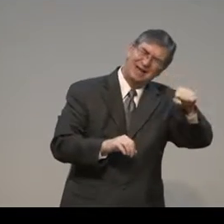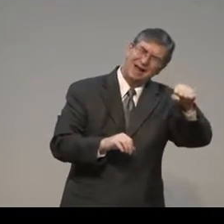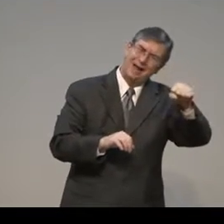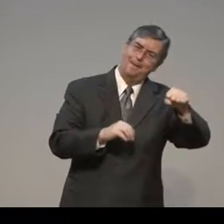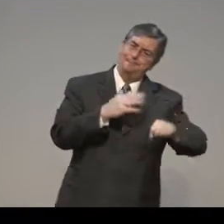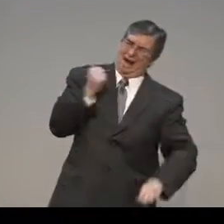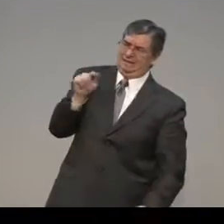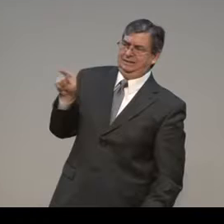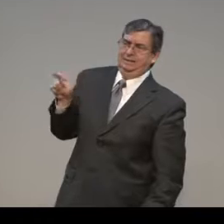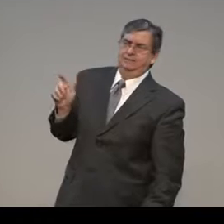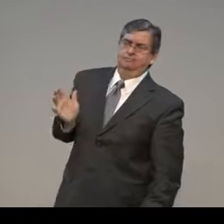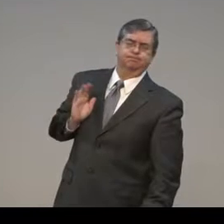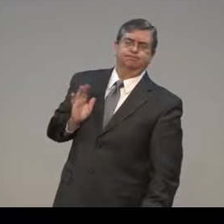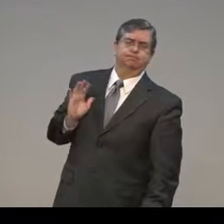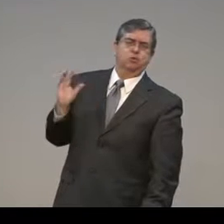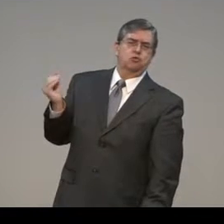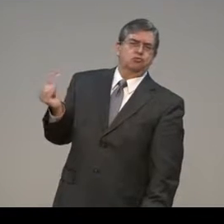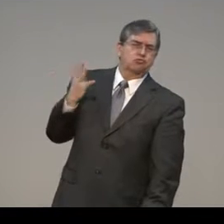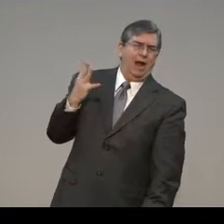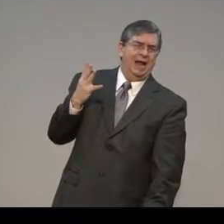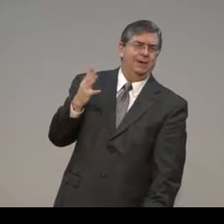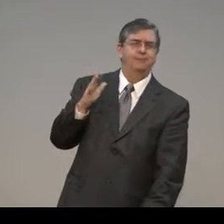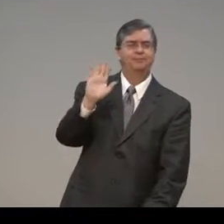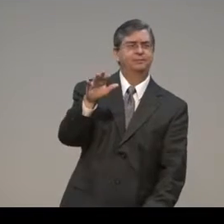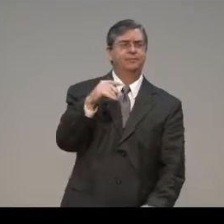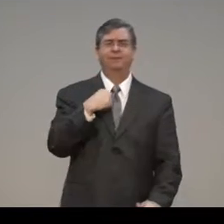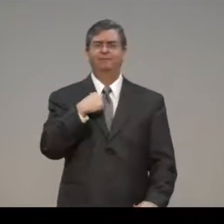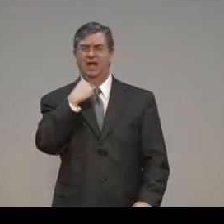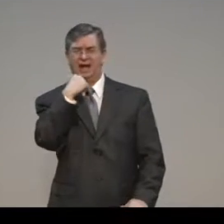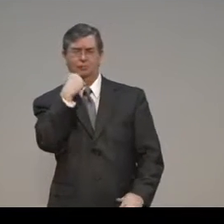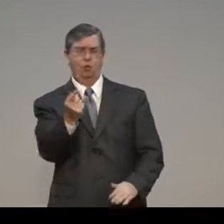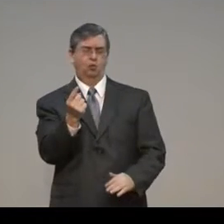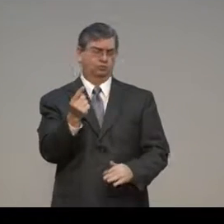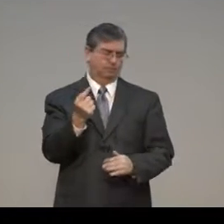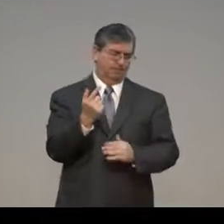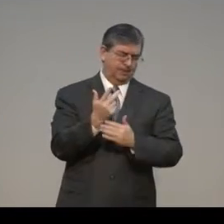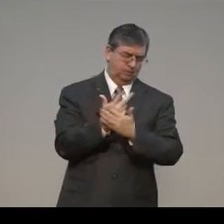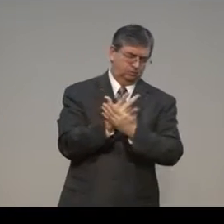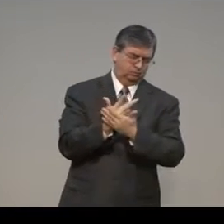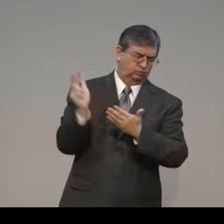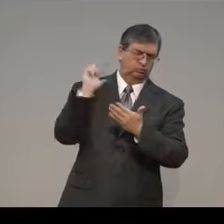Yes, the law is important. But grace, it is